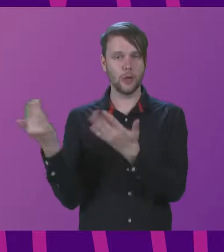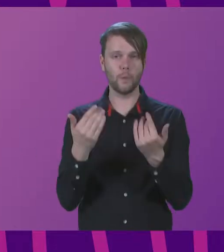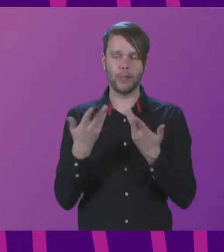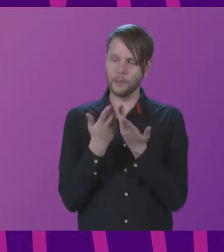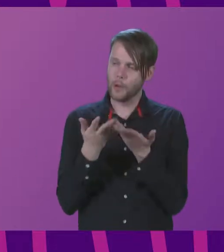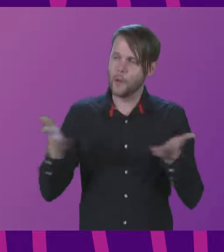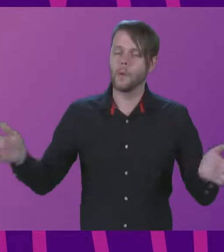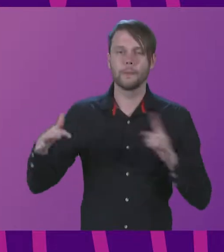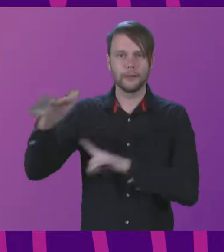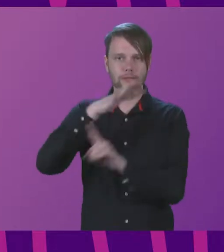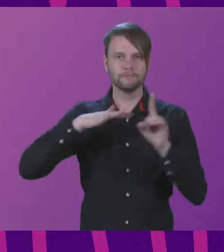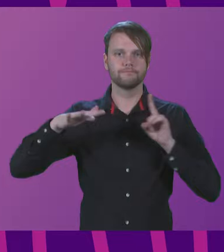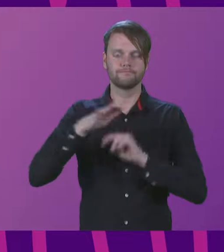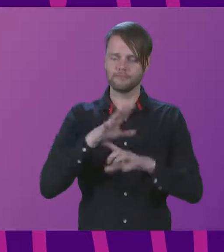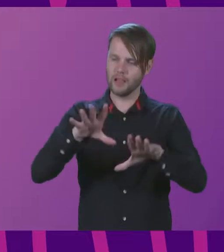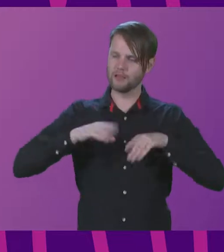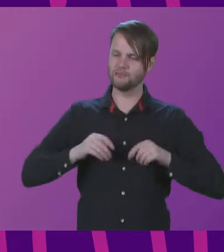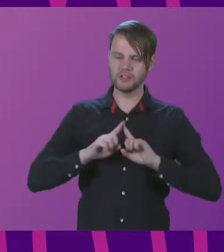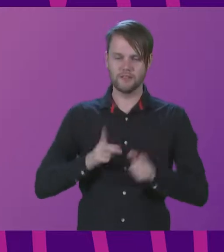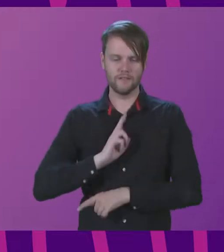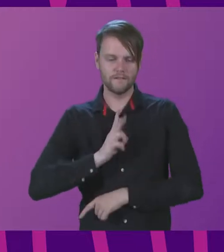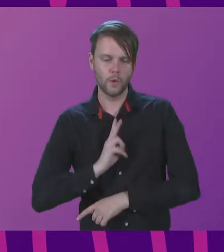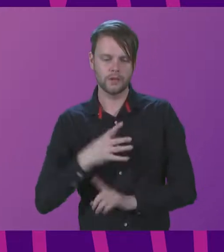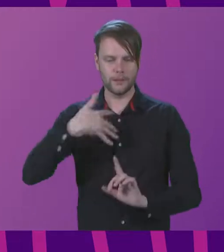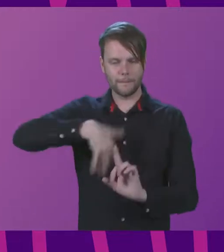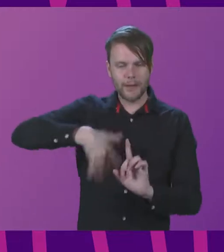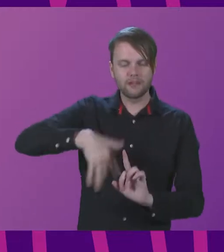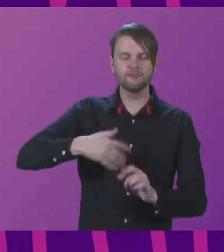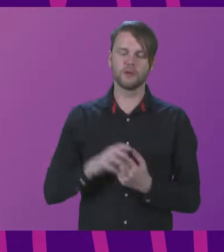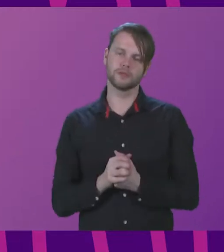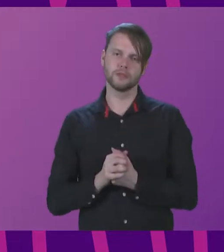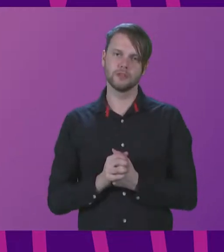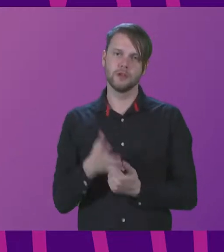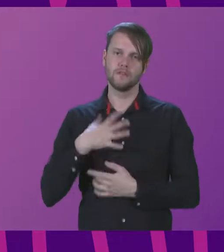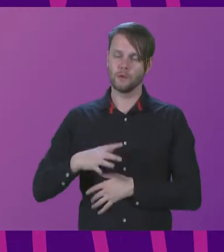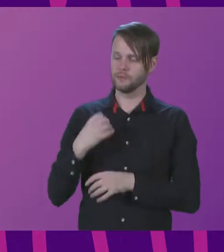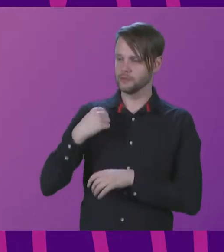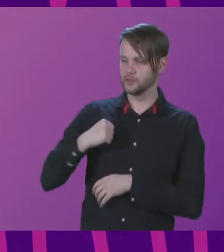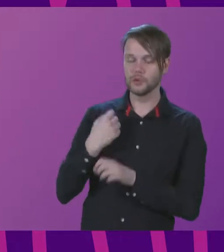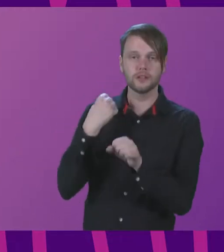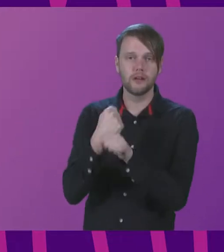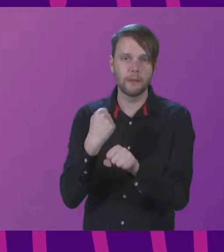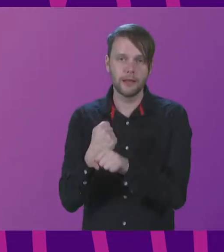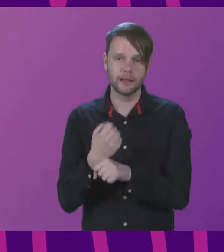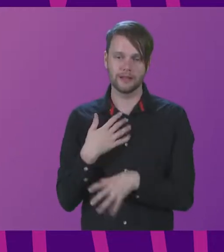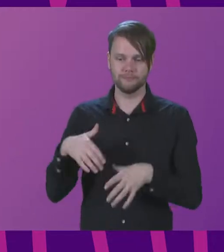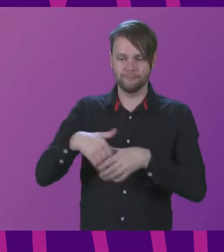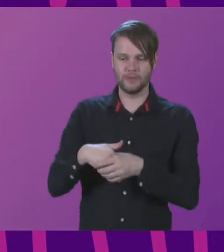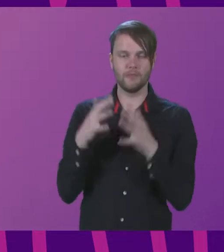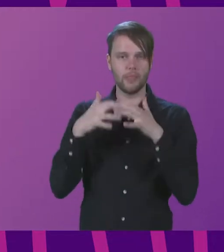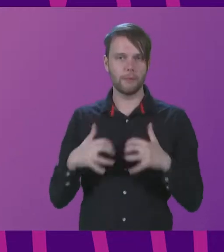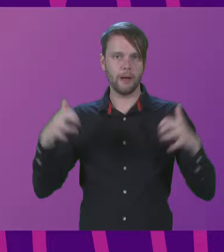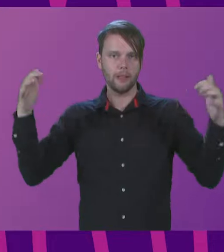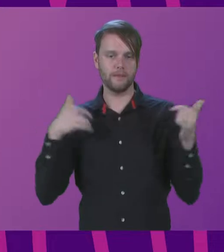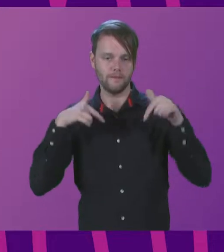we embrace different voices and different opinions and backgrounds. On behalf of the Scottish Government and as a member of the Scottish Parliament